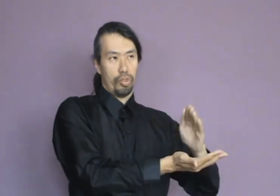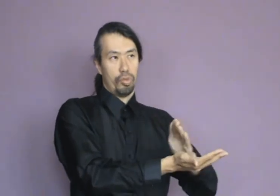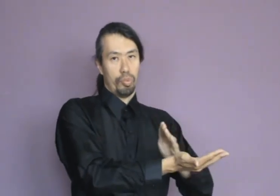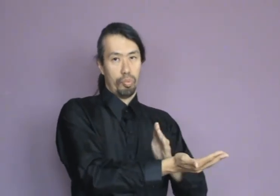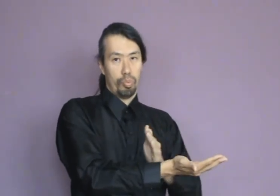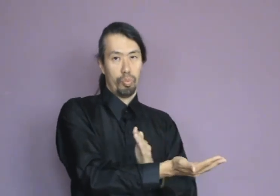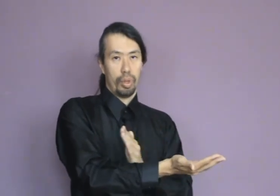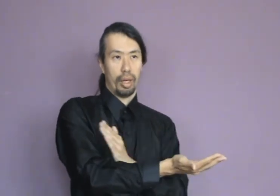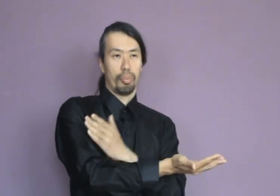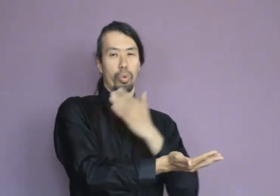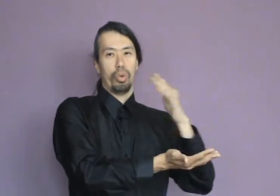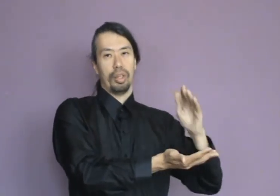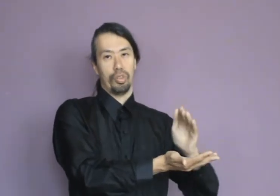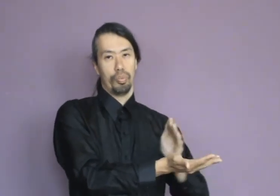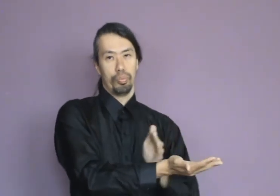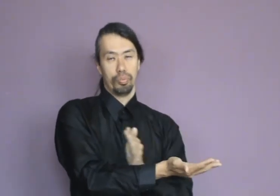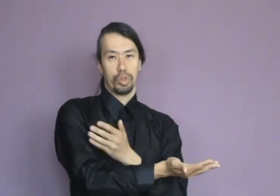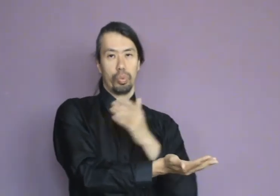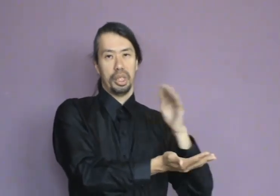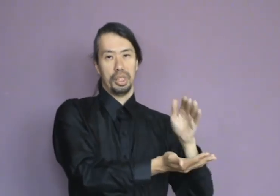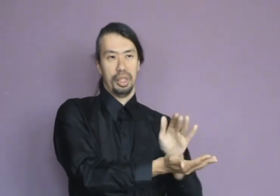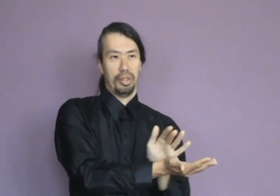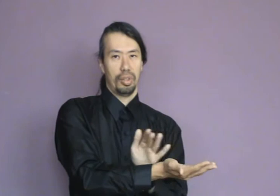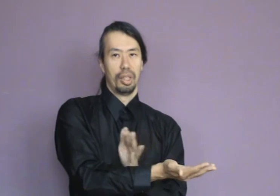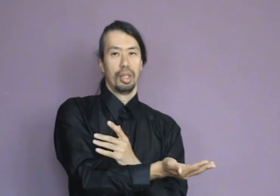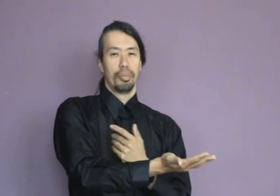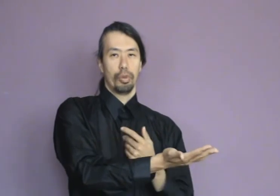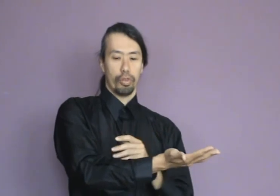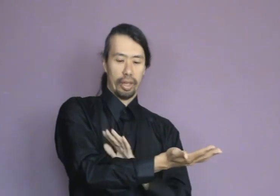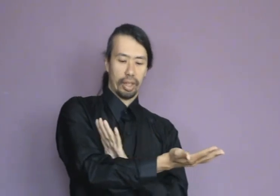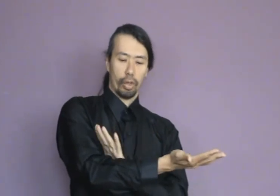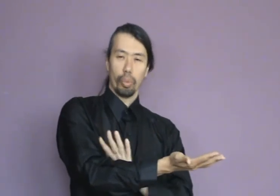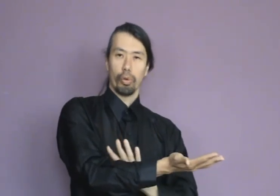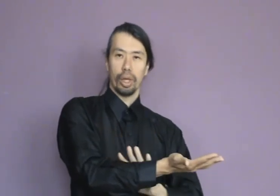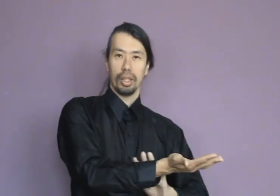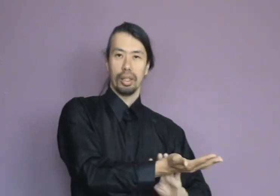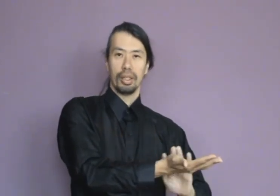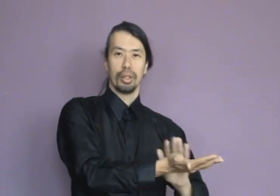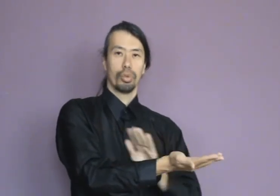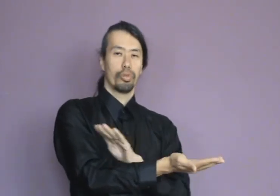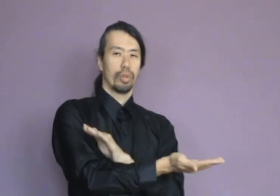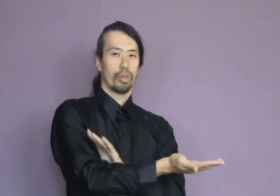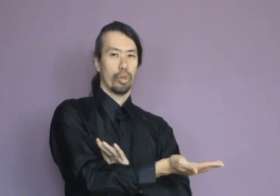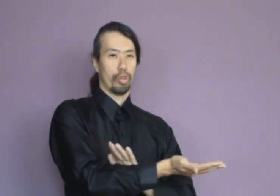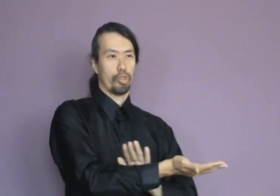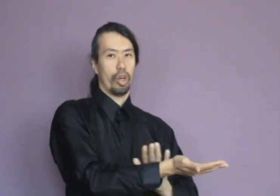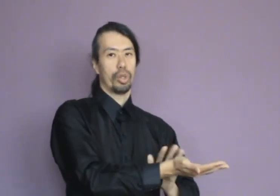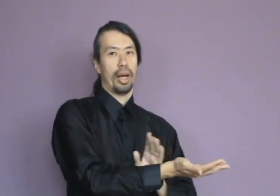are more or less squished and moved around, then the whole meridian, you will feel it will also slow down